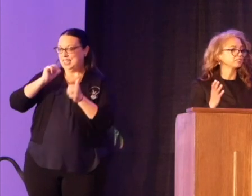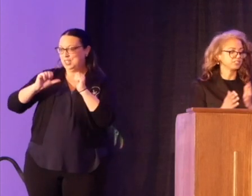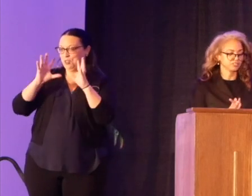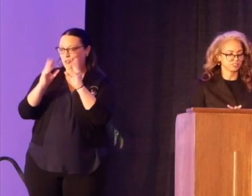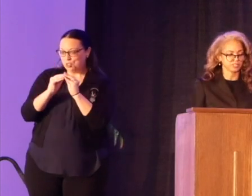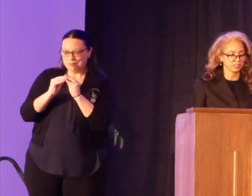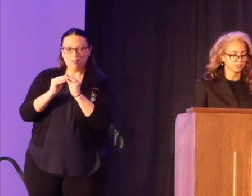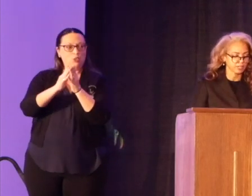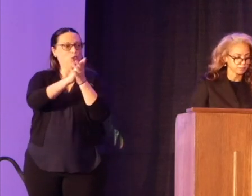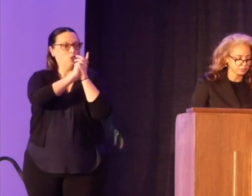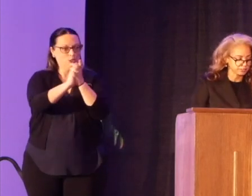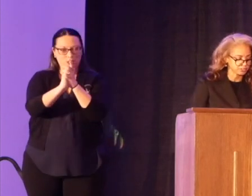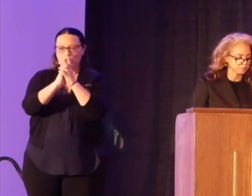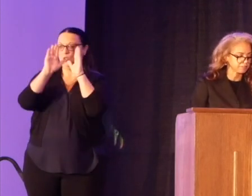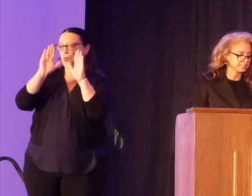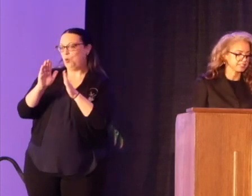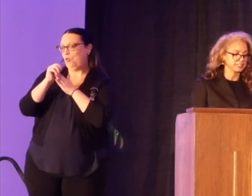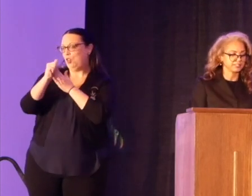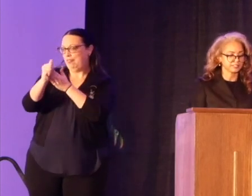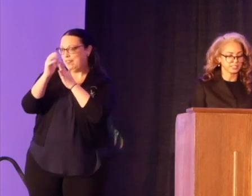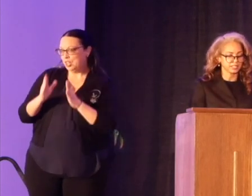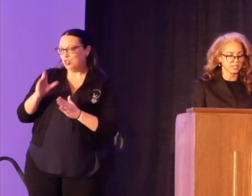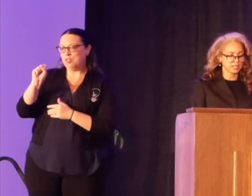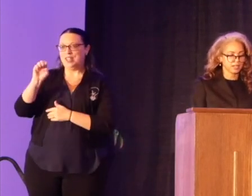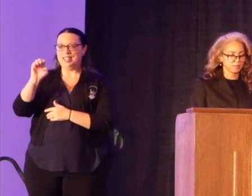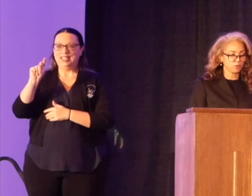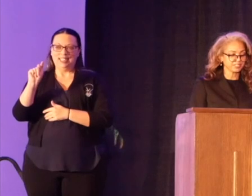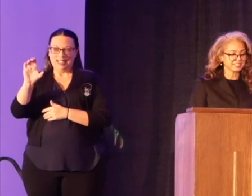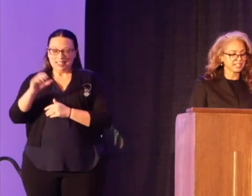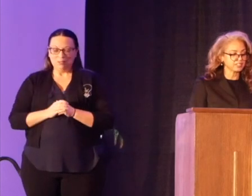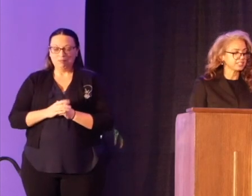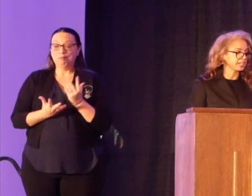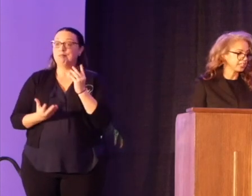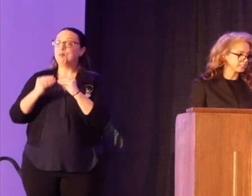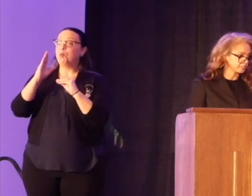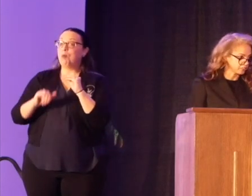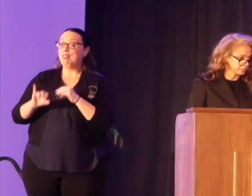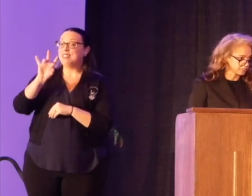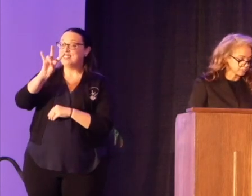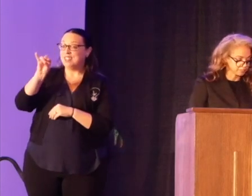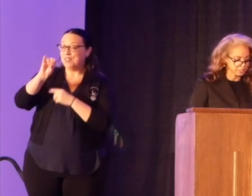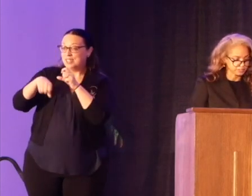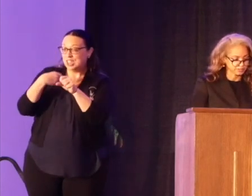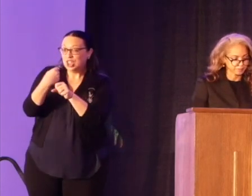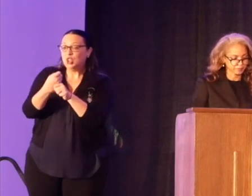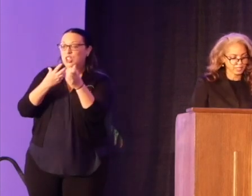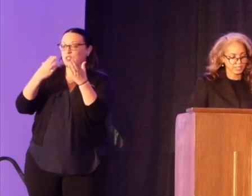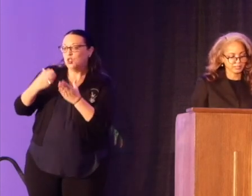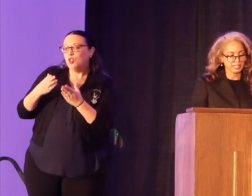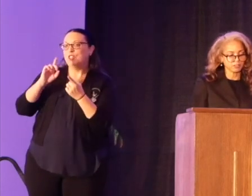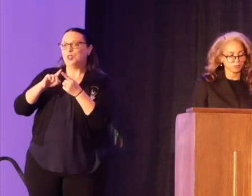congratulations to the incredible leadership of SETC, more than seven decades of service to the field.